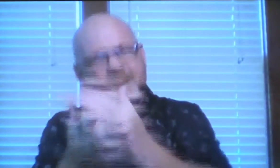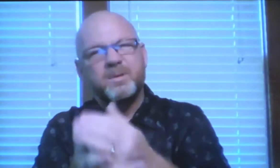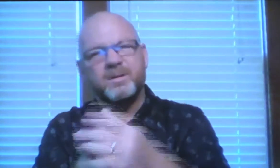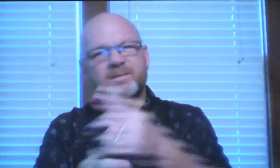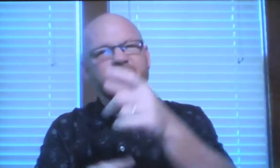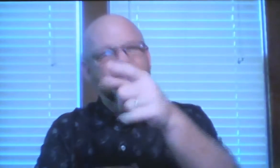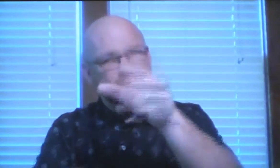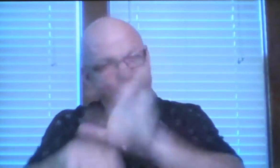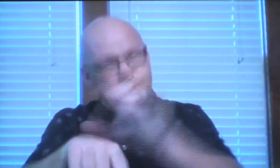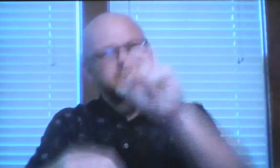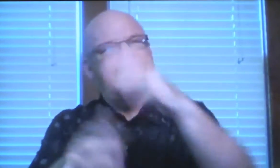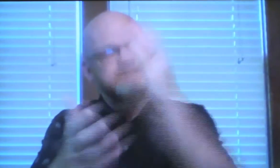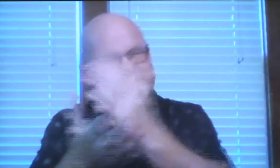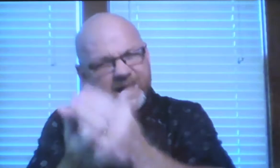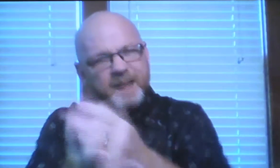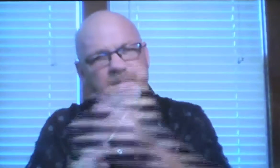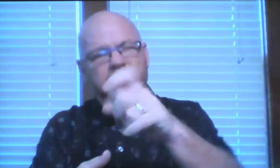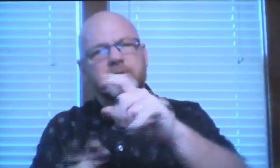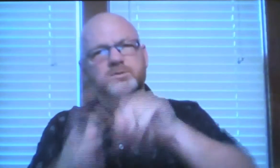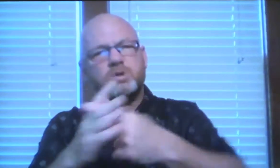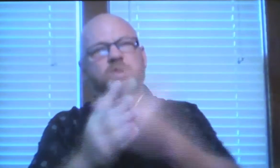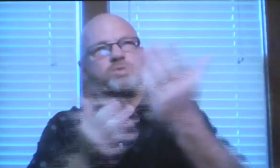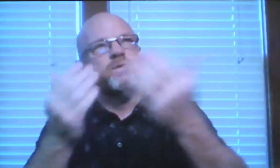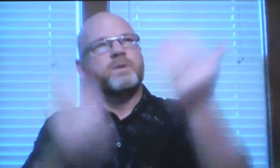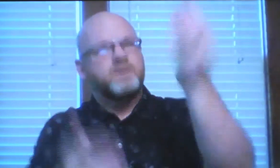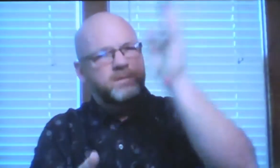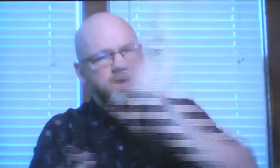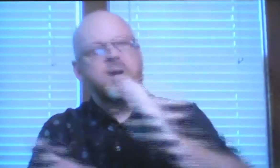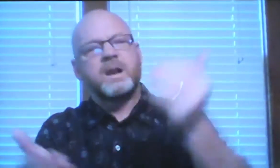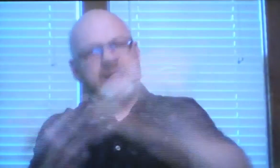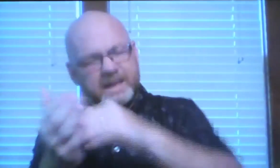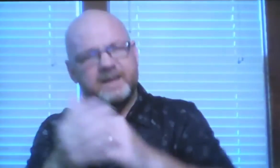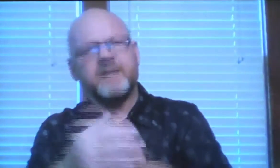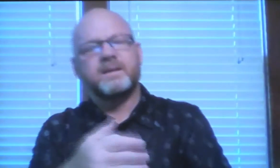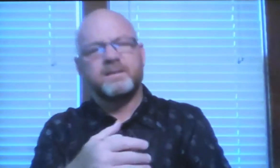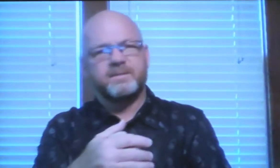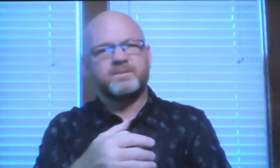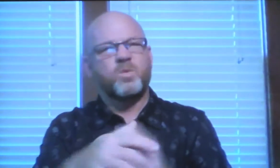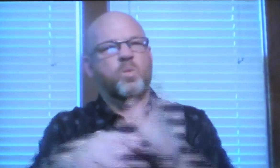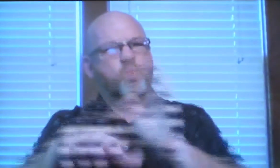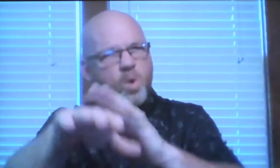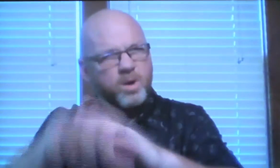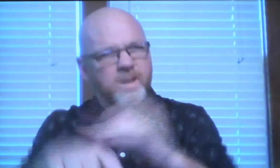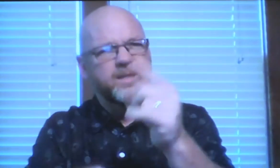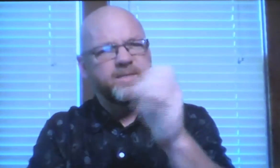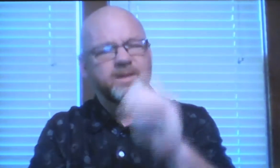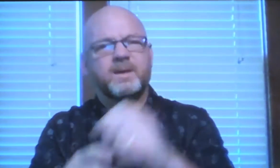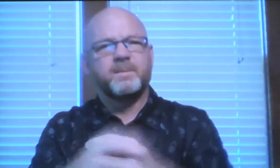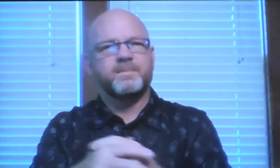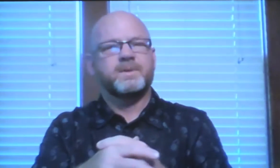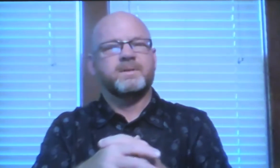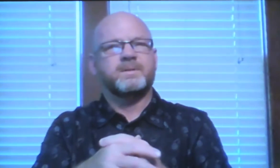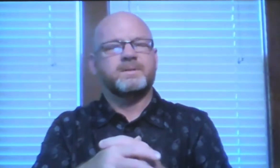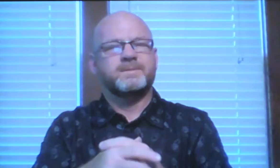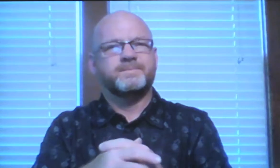You need to stop the things that you're doing. You need to serve God again. He was warning them.